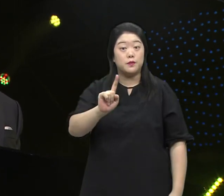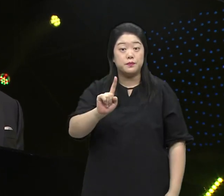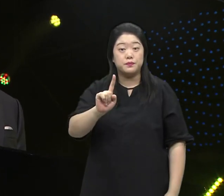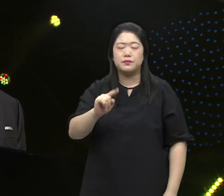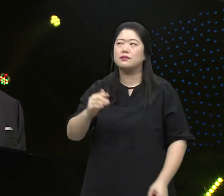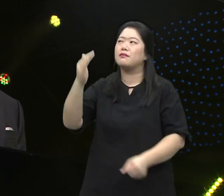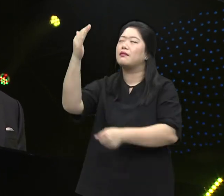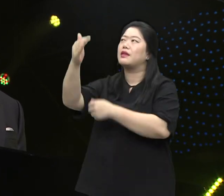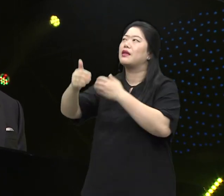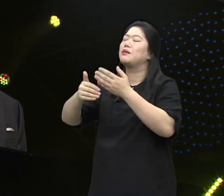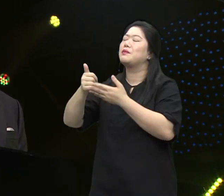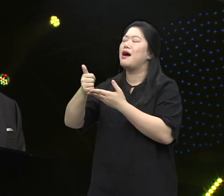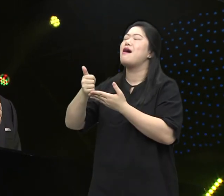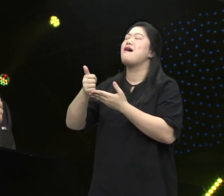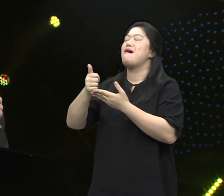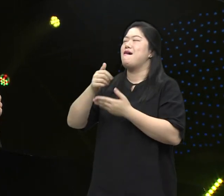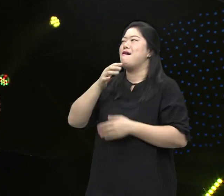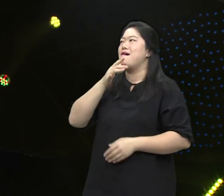that's when I received God's answers.